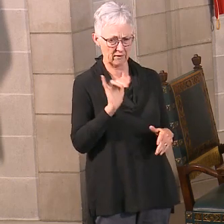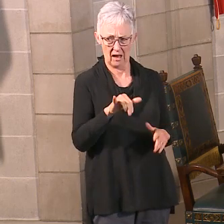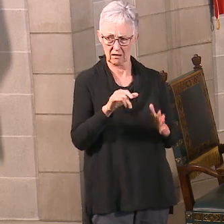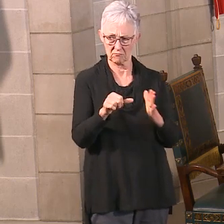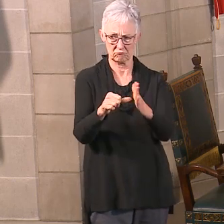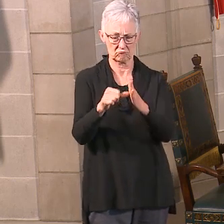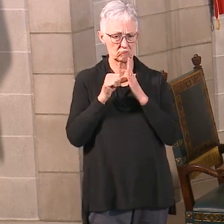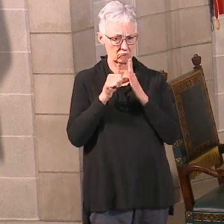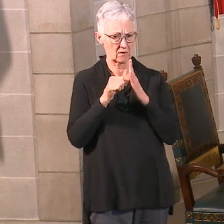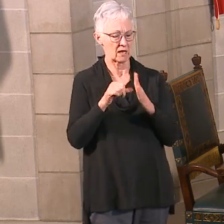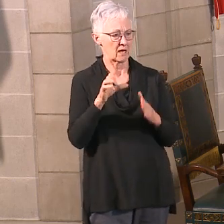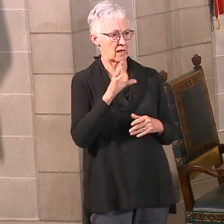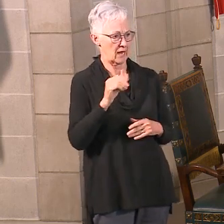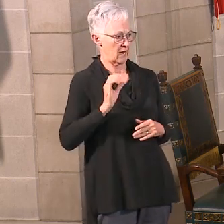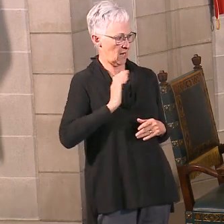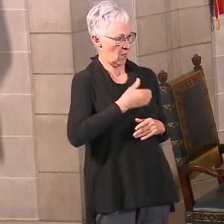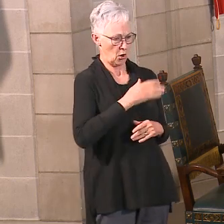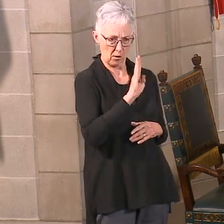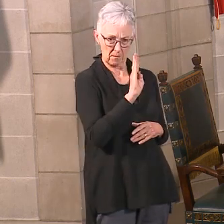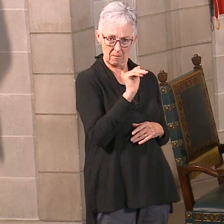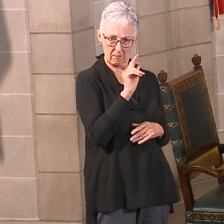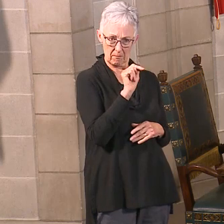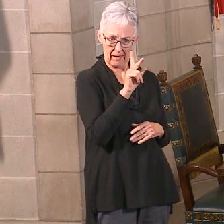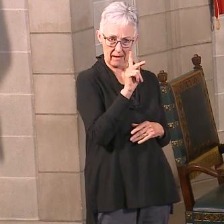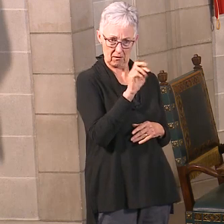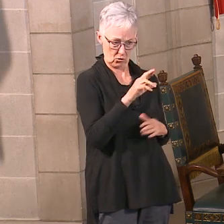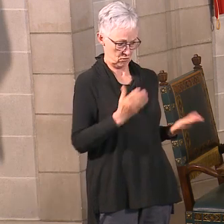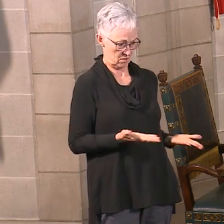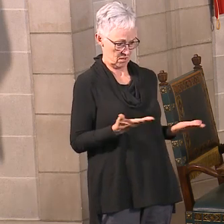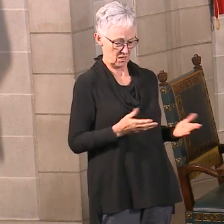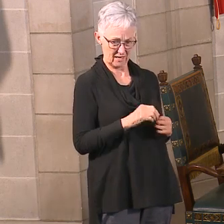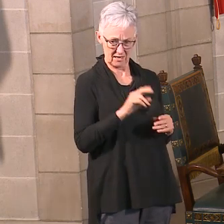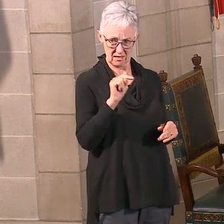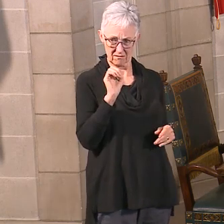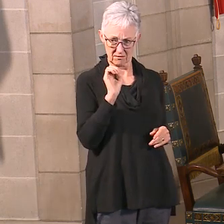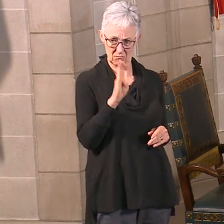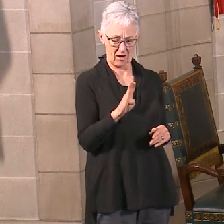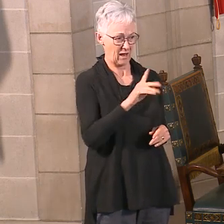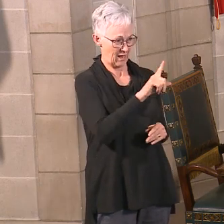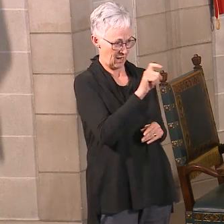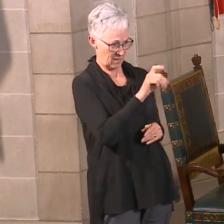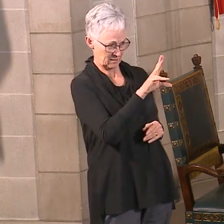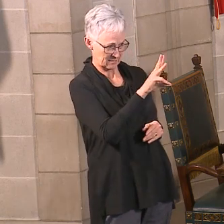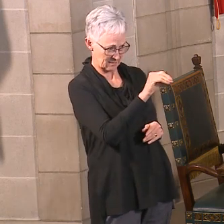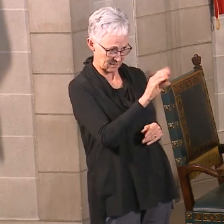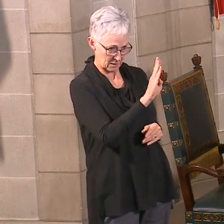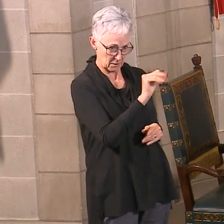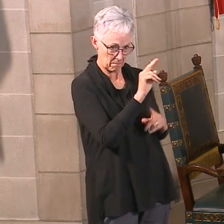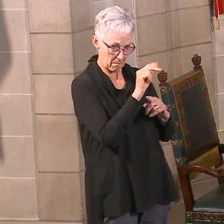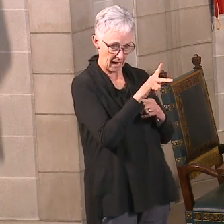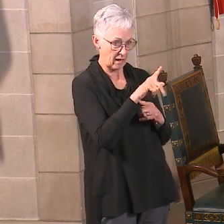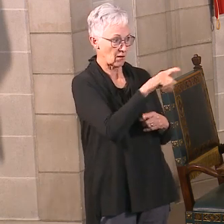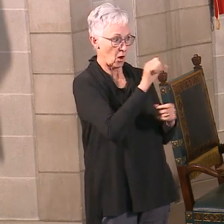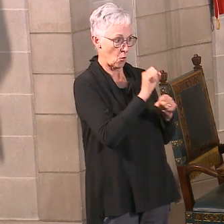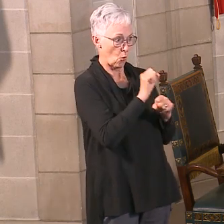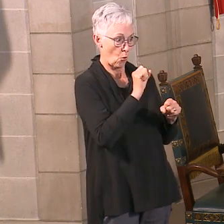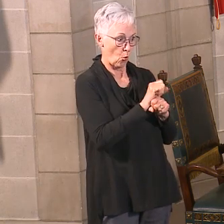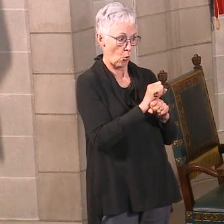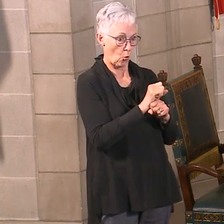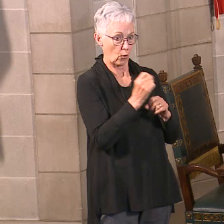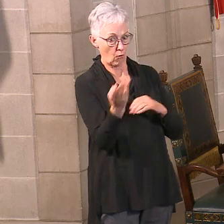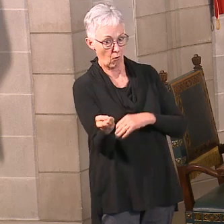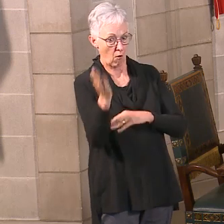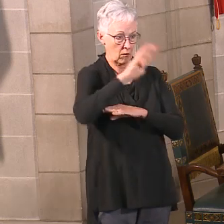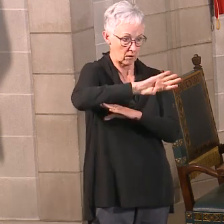bankers here in Nebraska. We've got 160 banks, and they all worked around the clock to be able to make sure that they could get those